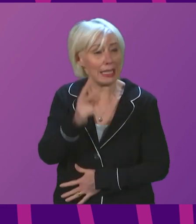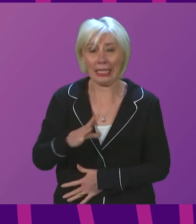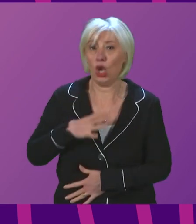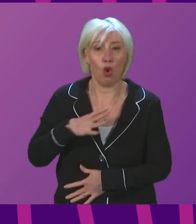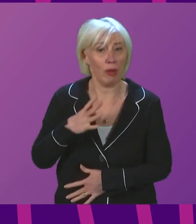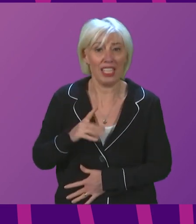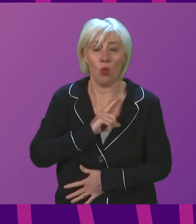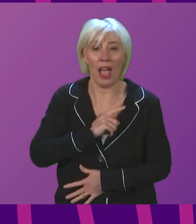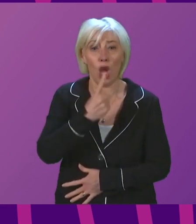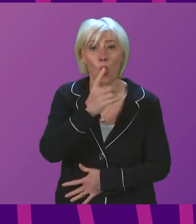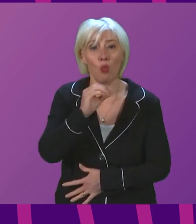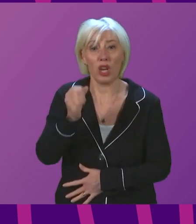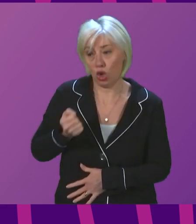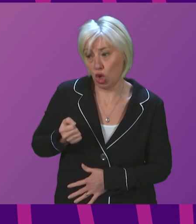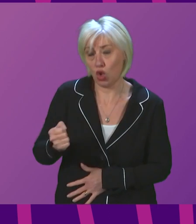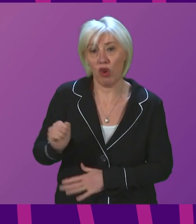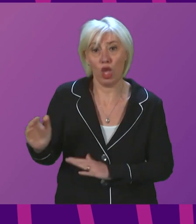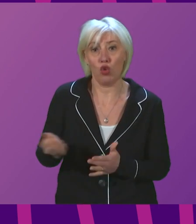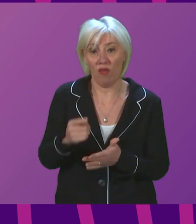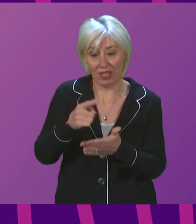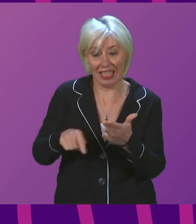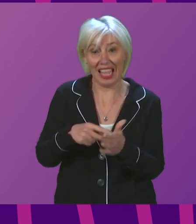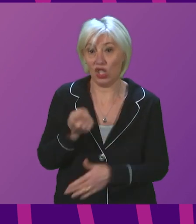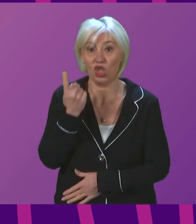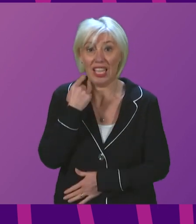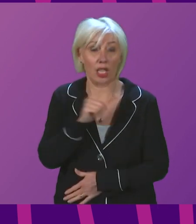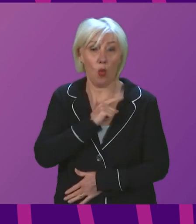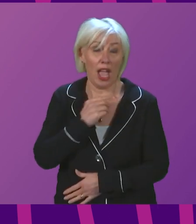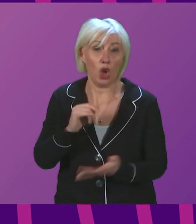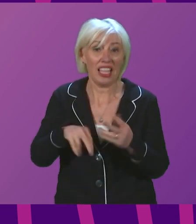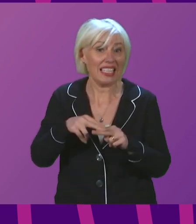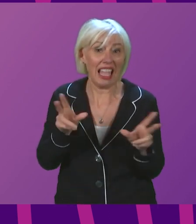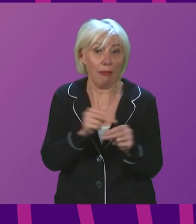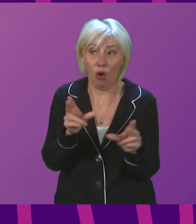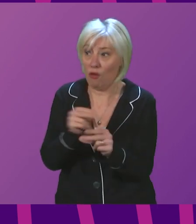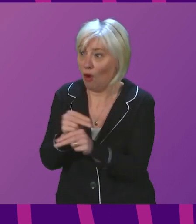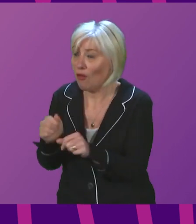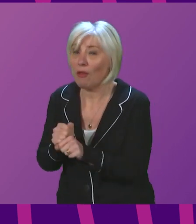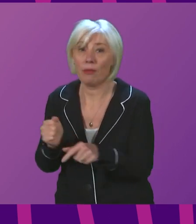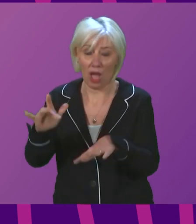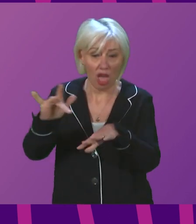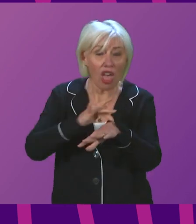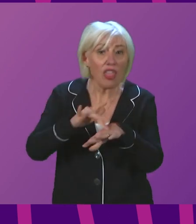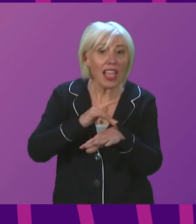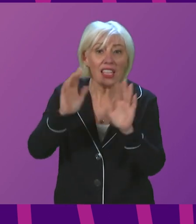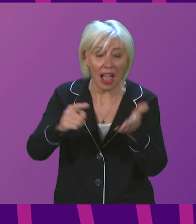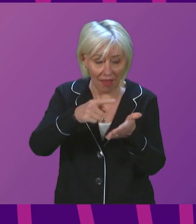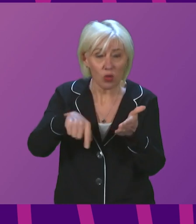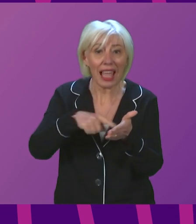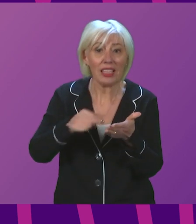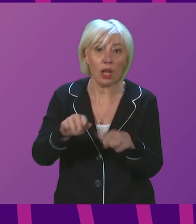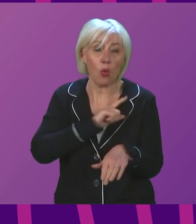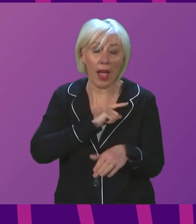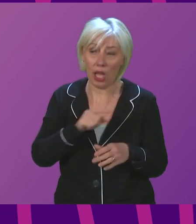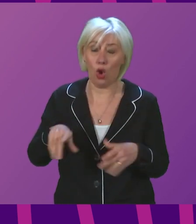100 ScotRail services were cancelled yesterday due to staff absence. Theatres are already being forced to cancel shows due to COVID cases